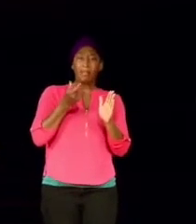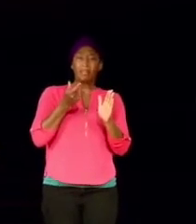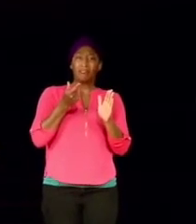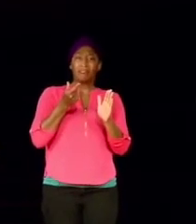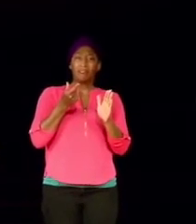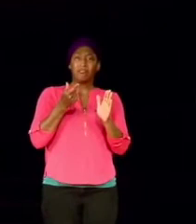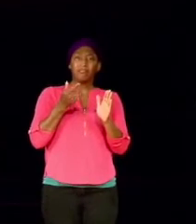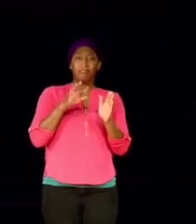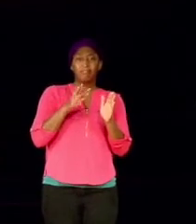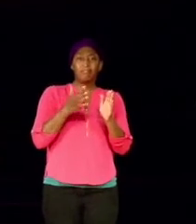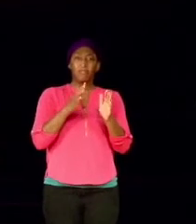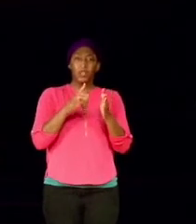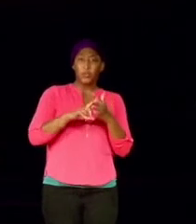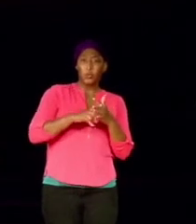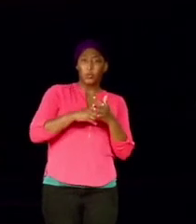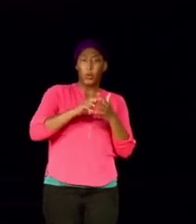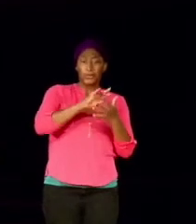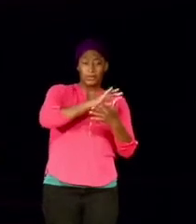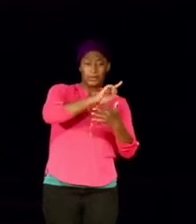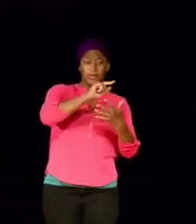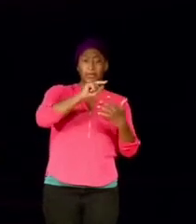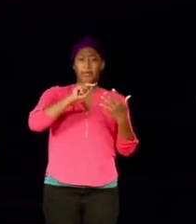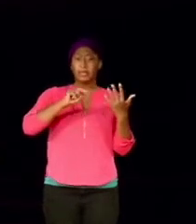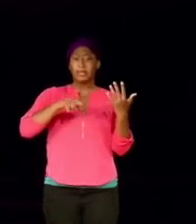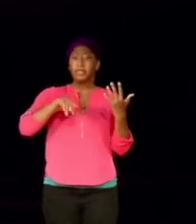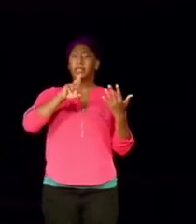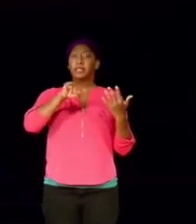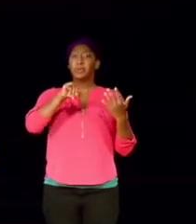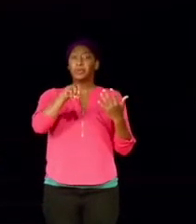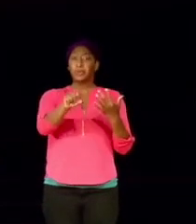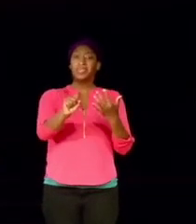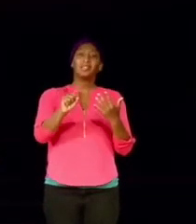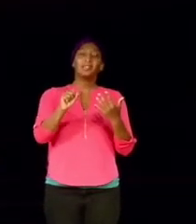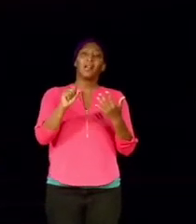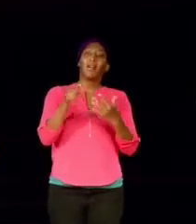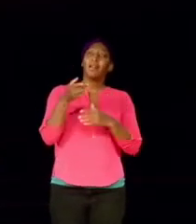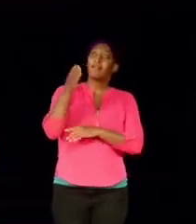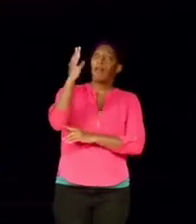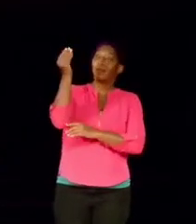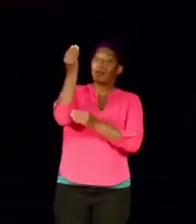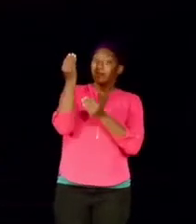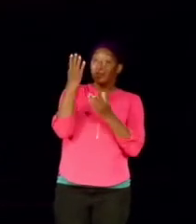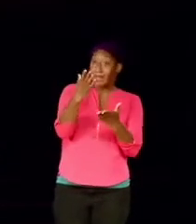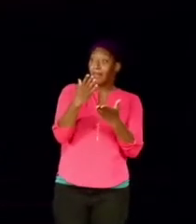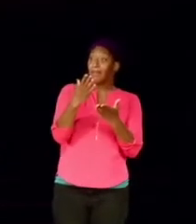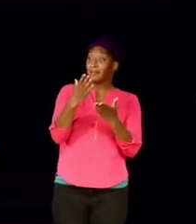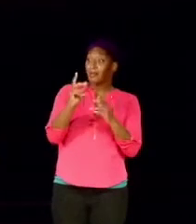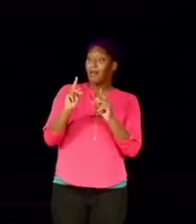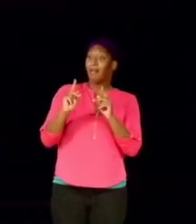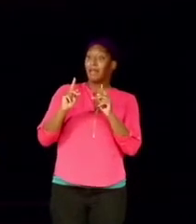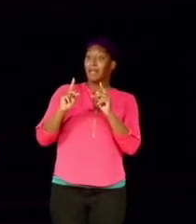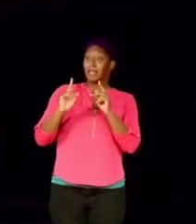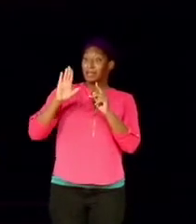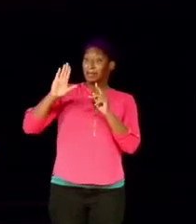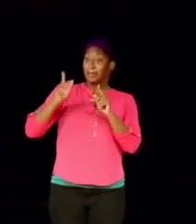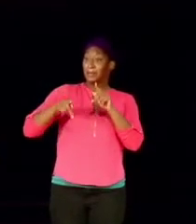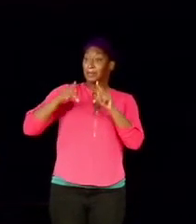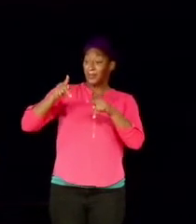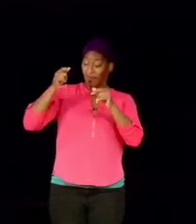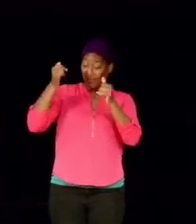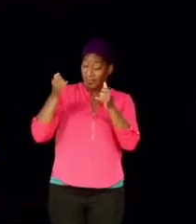if you will, regarding what God is saying to the body of Christ, I believe, in this time and season.